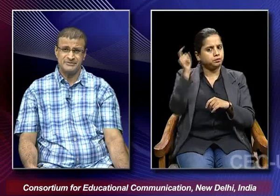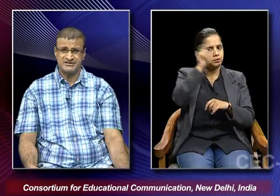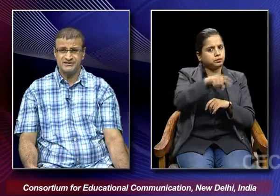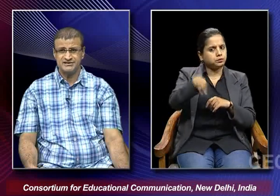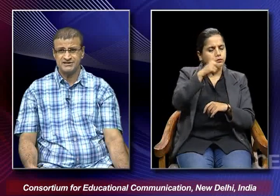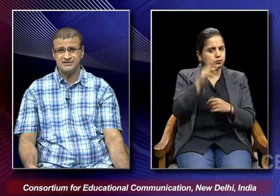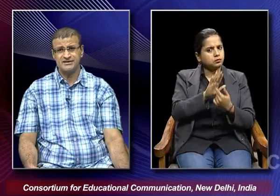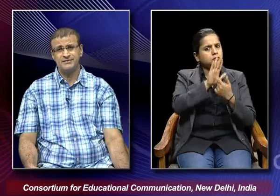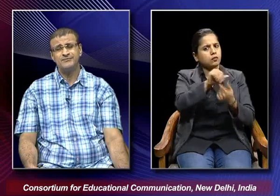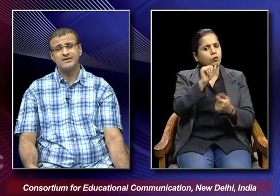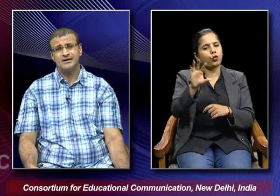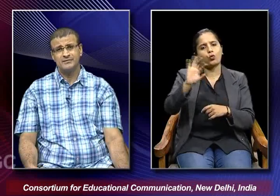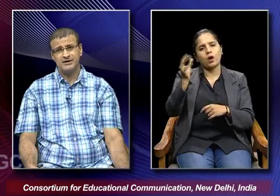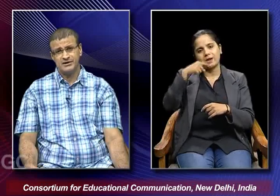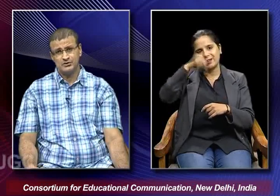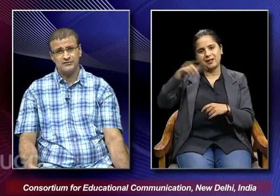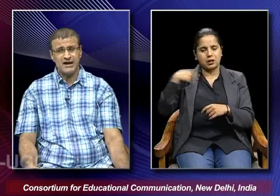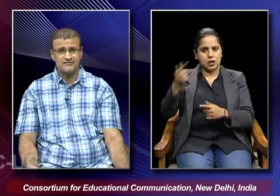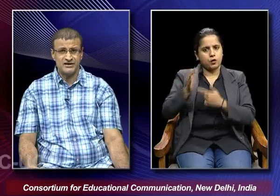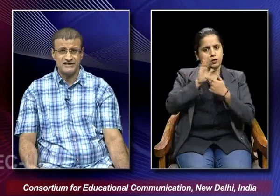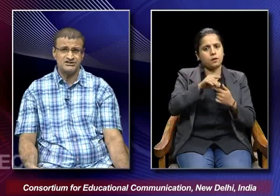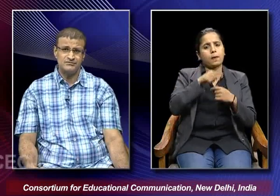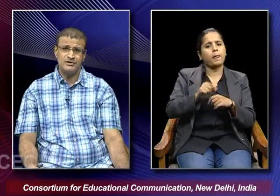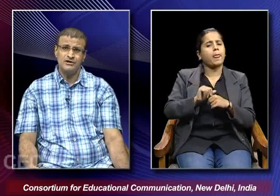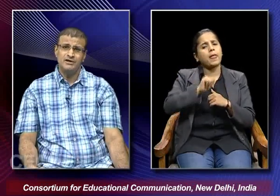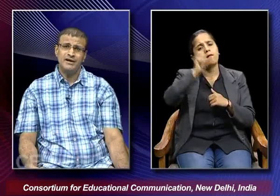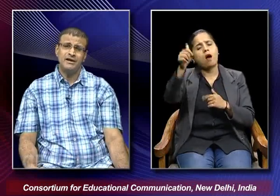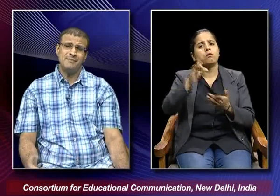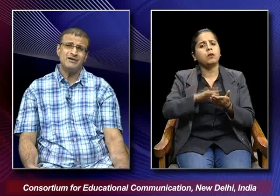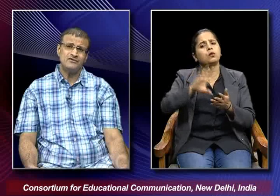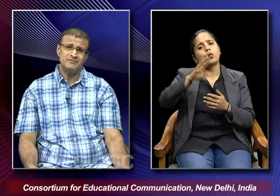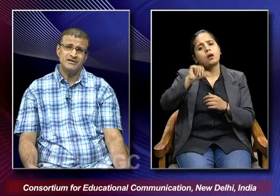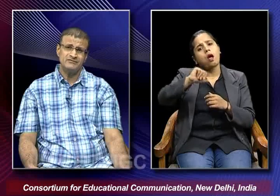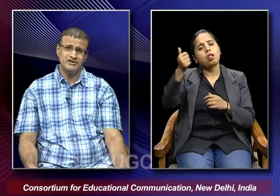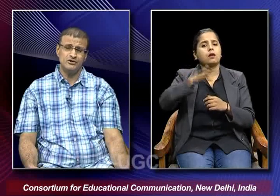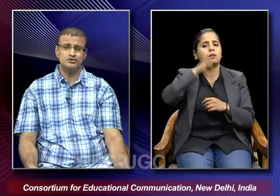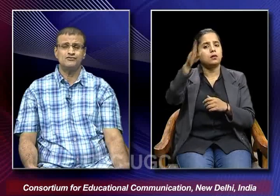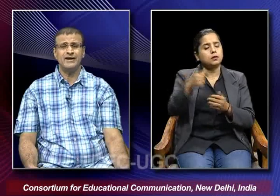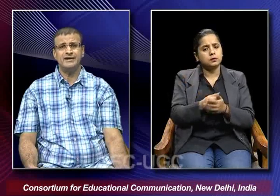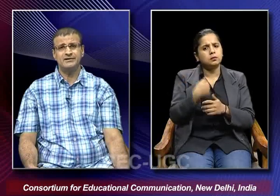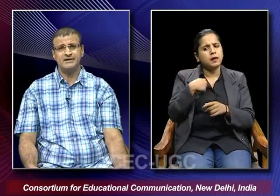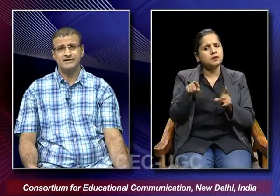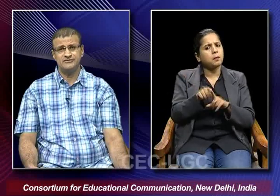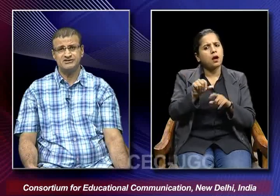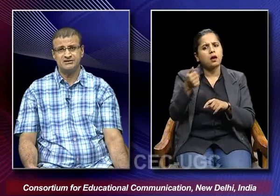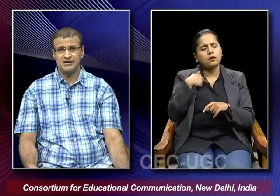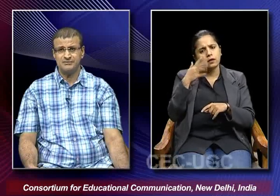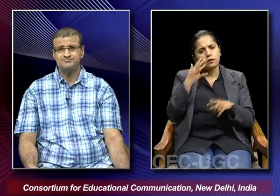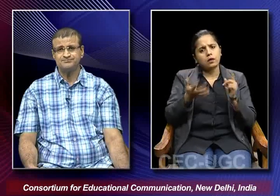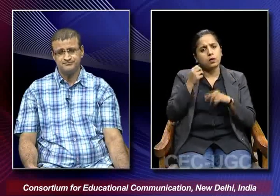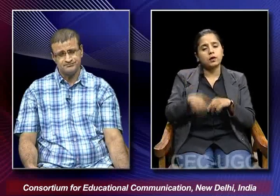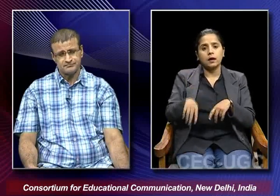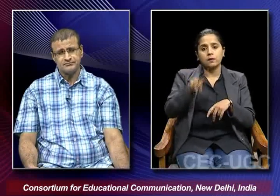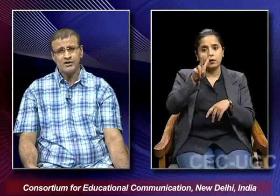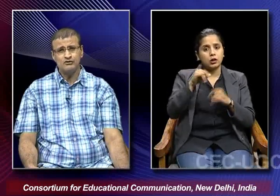way represent his country to a far-flung nation apart from that we also find that vishantaram